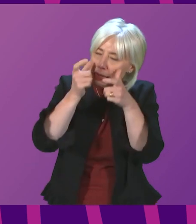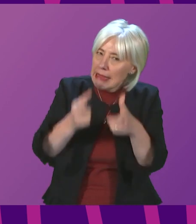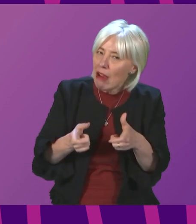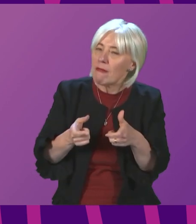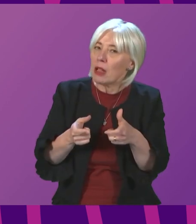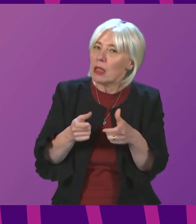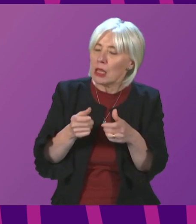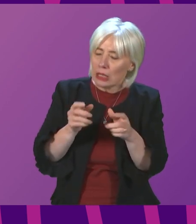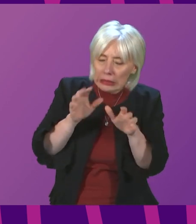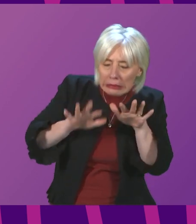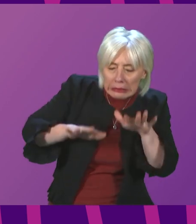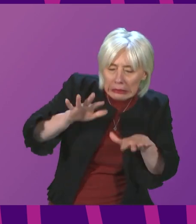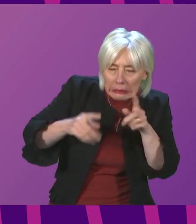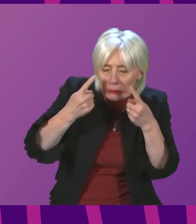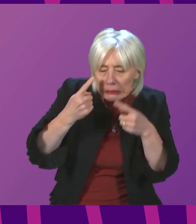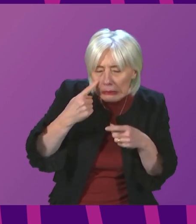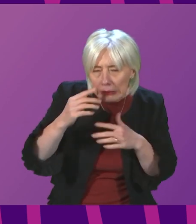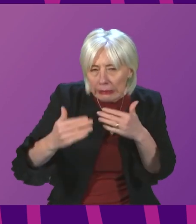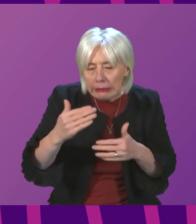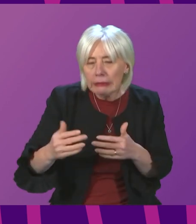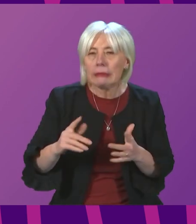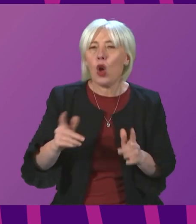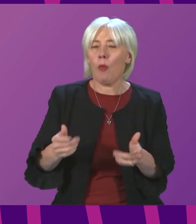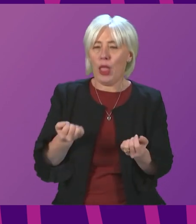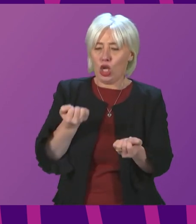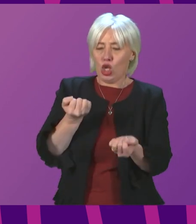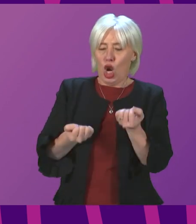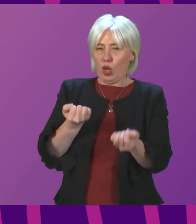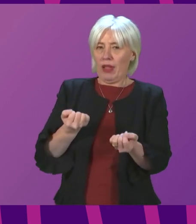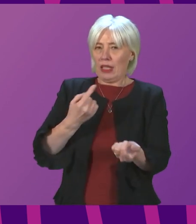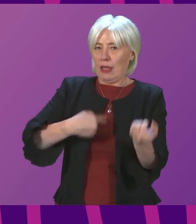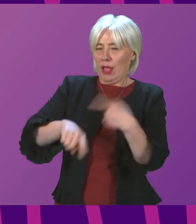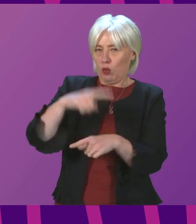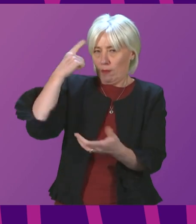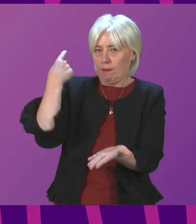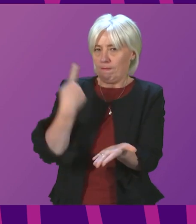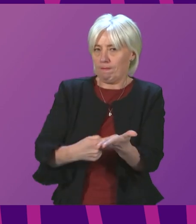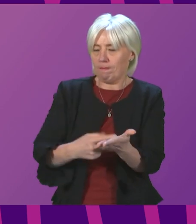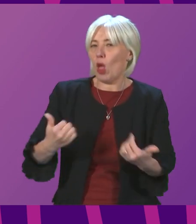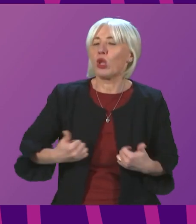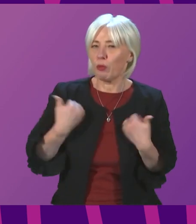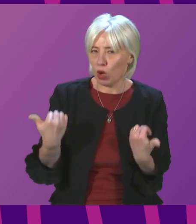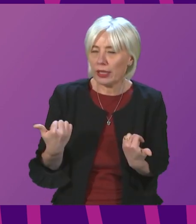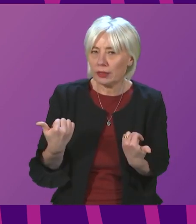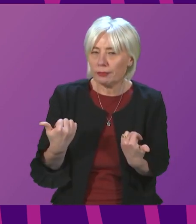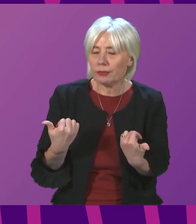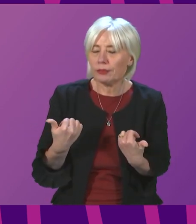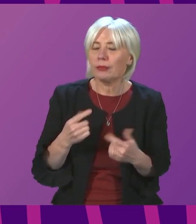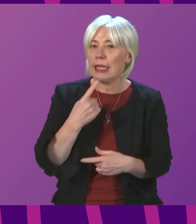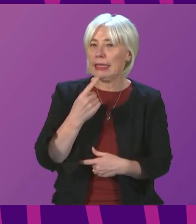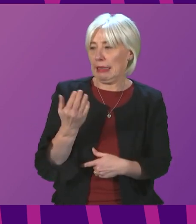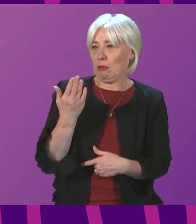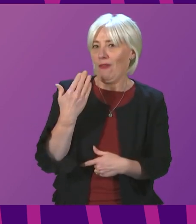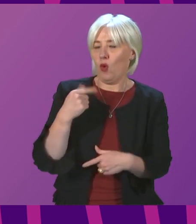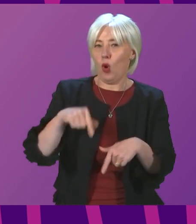and cautious. This is the balance of judgment that has informed the decisions Cabinet reached this morning. As I indicated earlier,